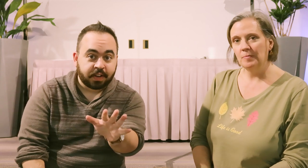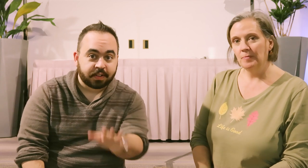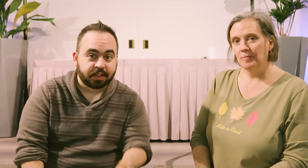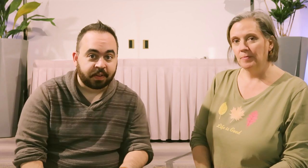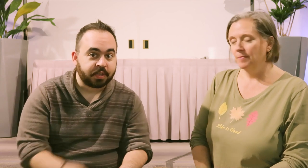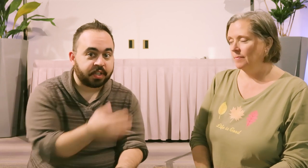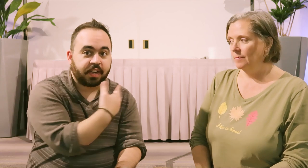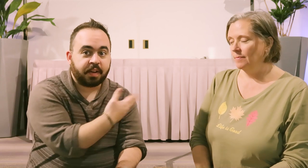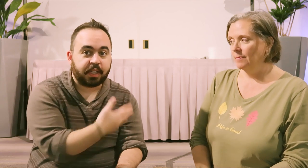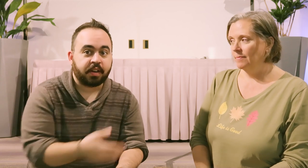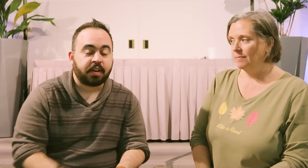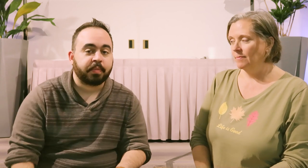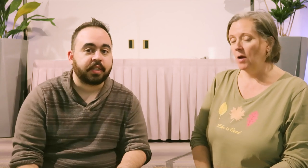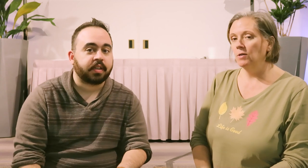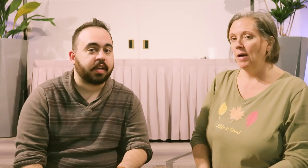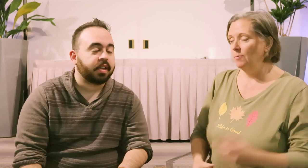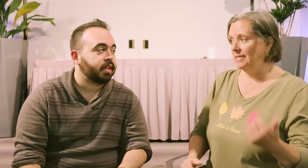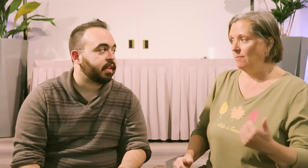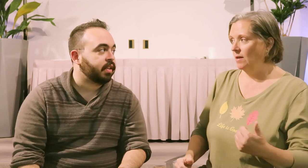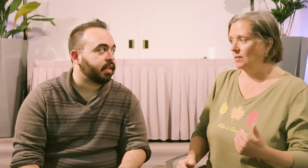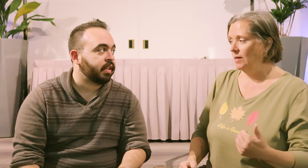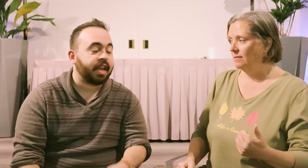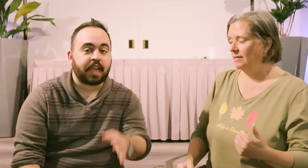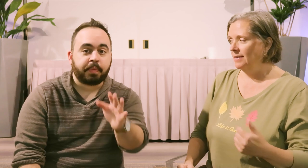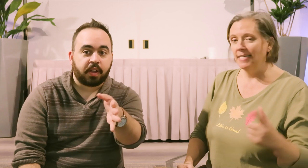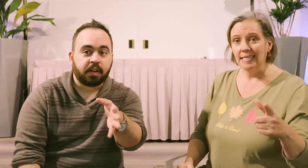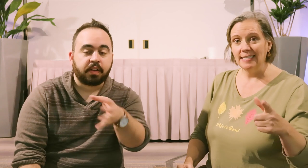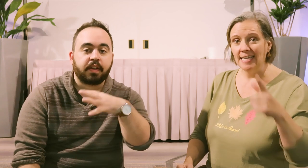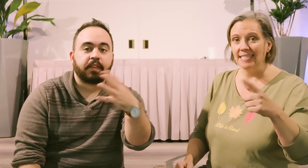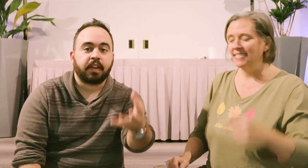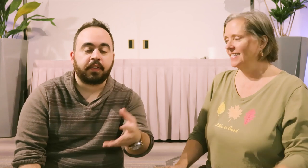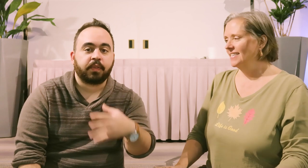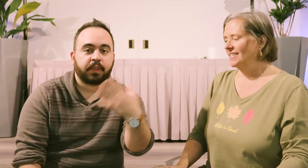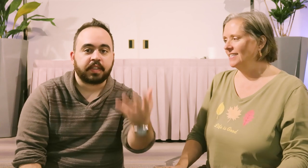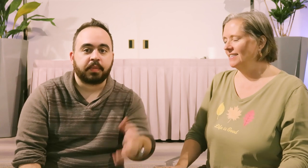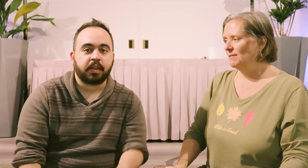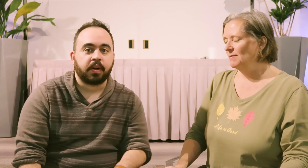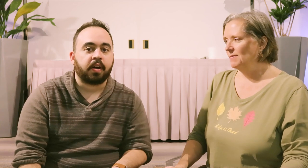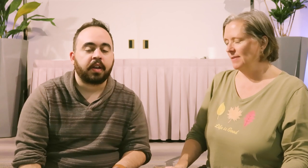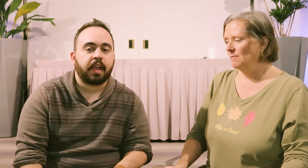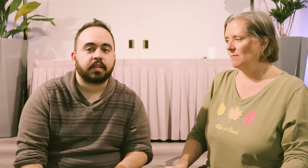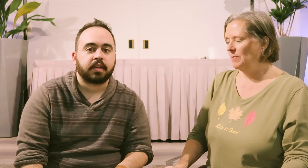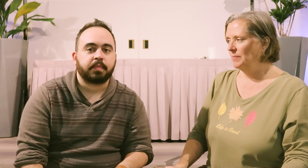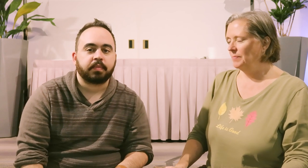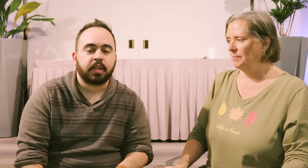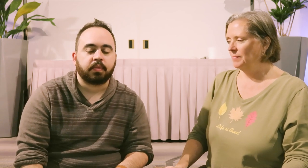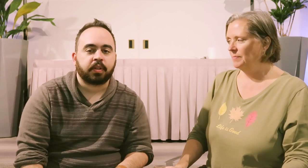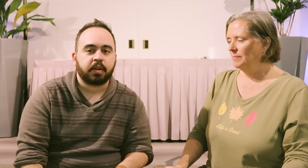and we're just gonna kind of be here. Oh no I hope they tap along as well. tap along if you've got something going on and you know learn